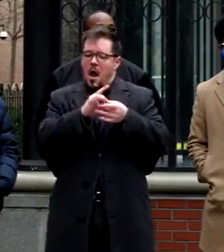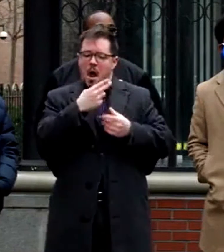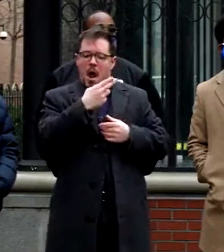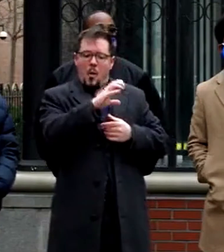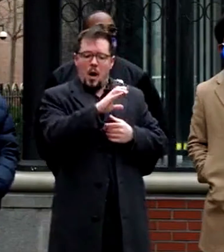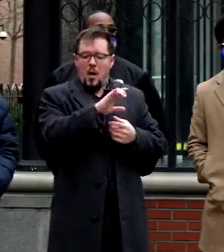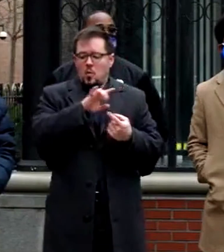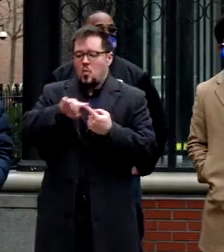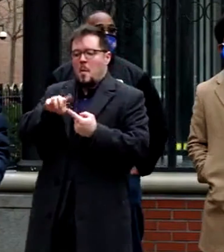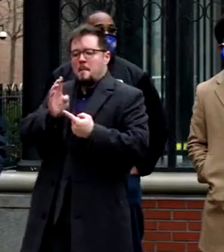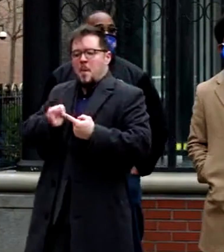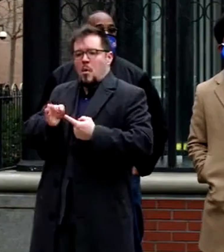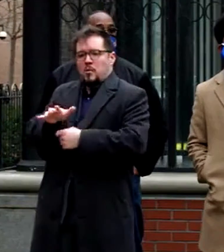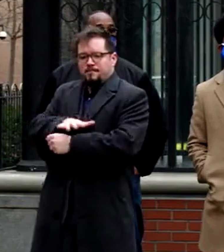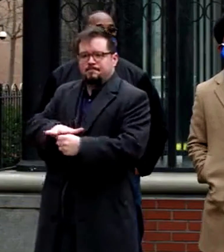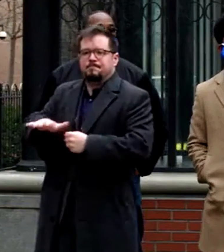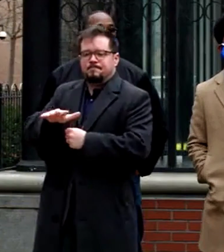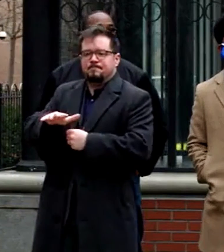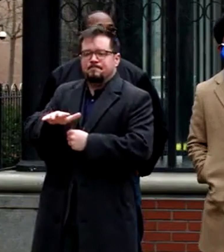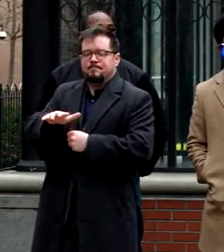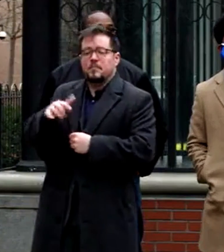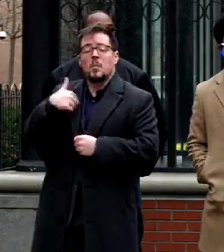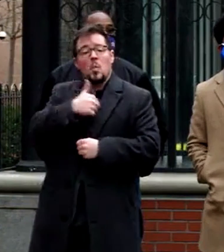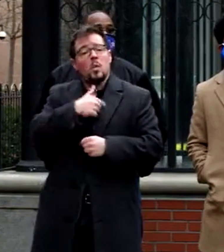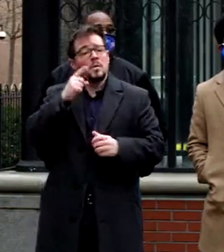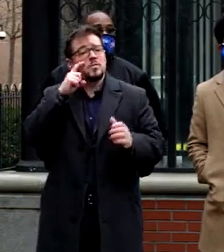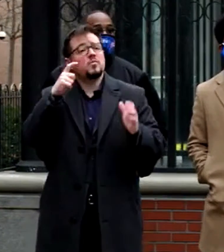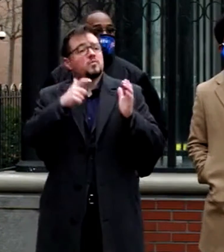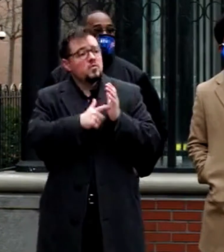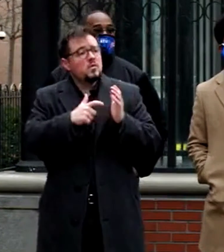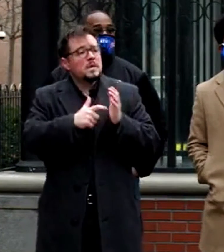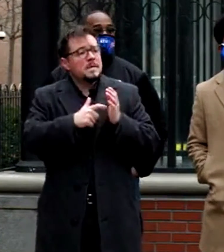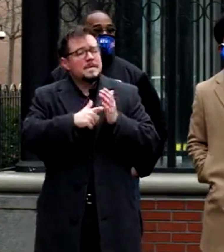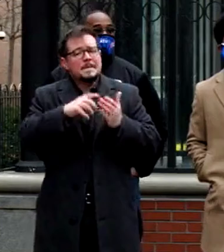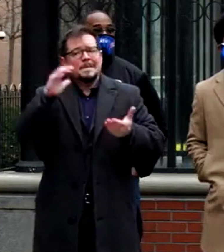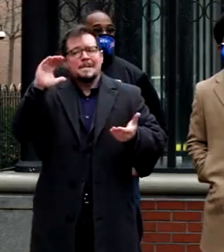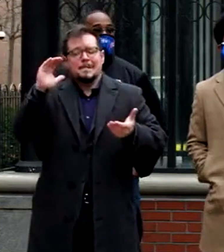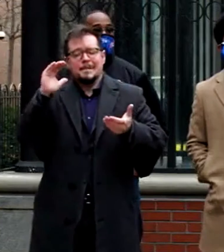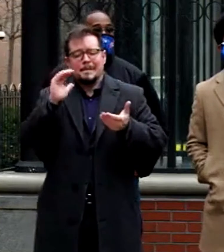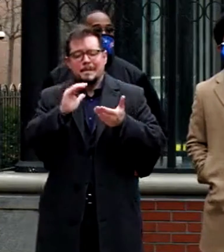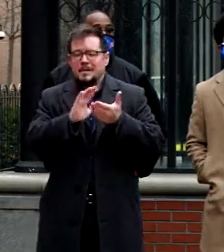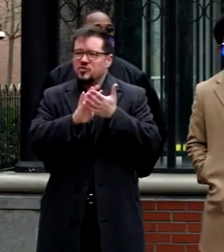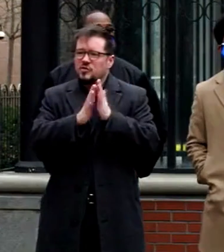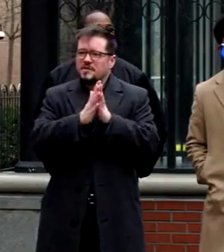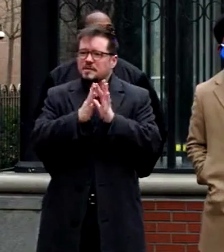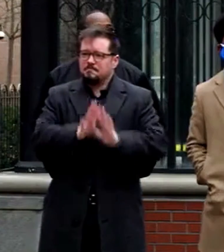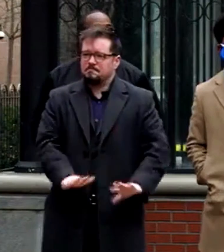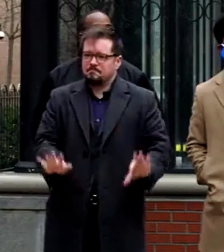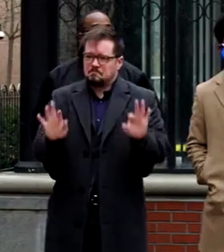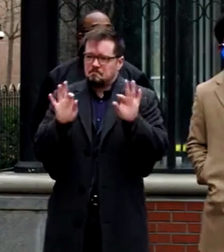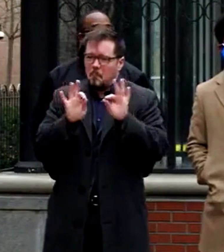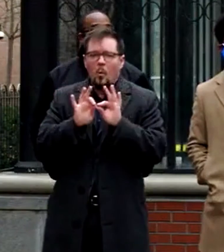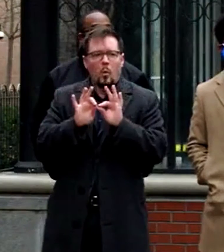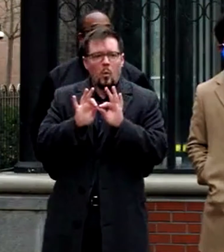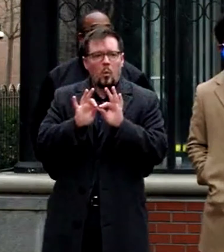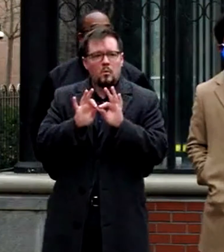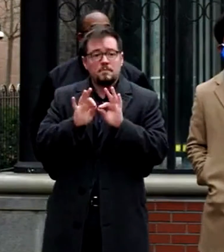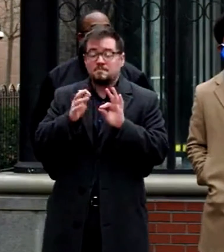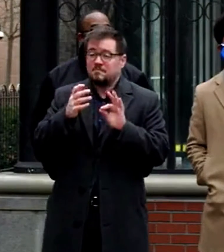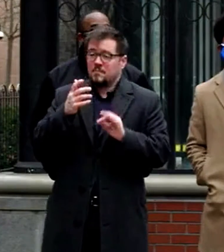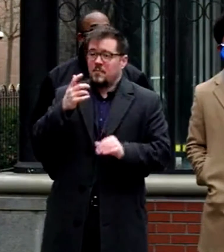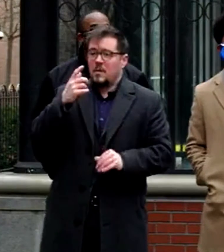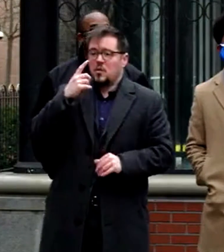to the Baltimore region. We recognize that alleviating traffic is important to our quality of life and is vital